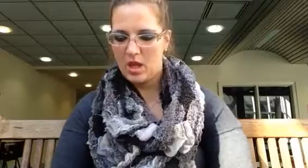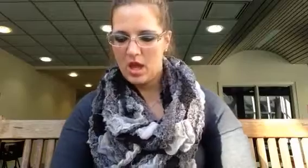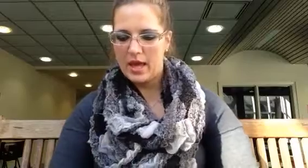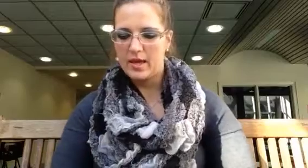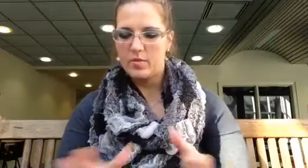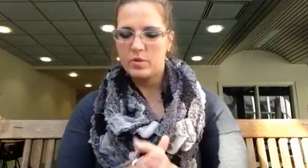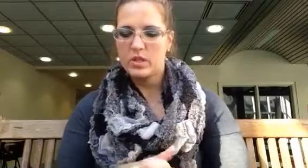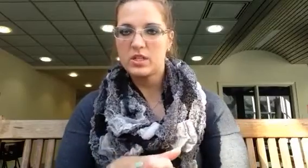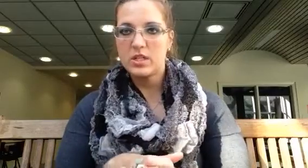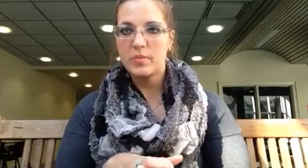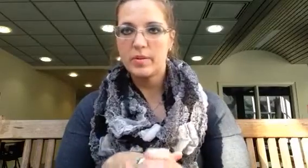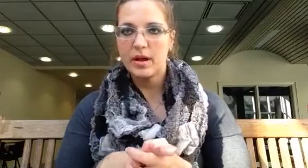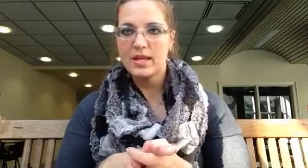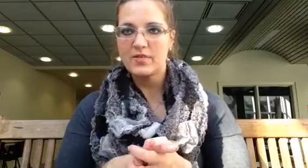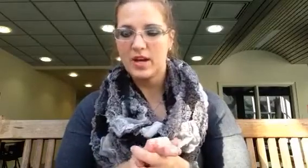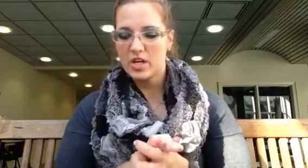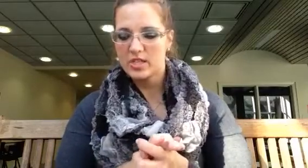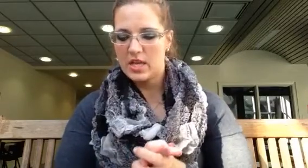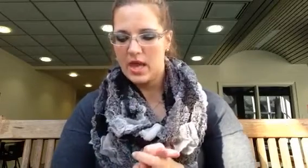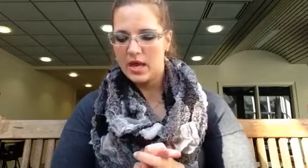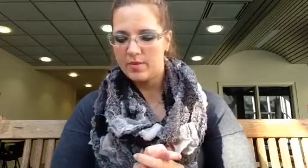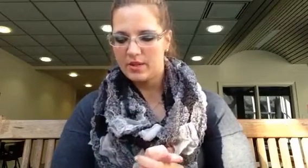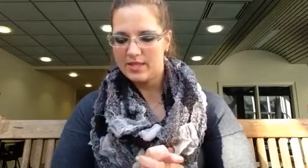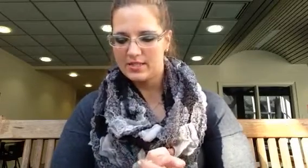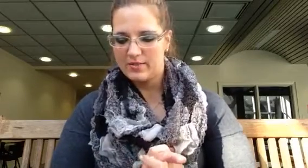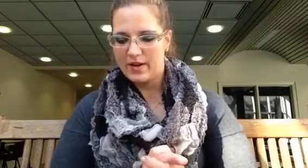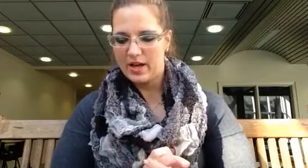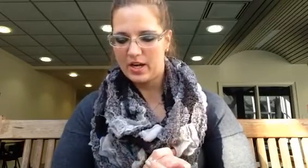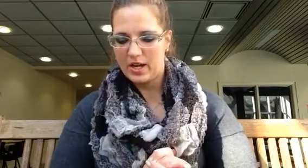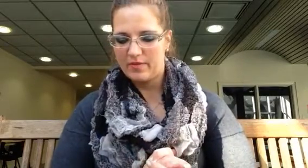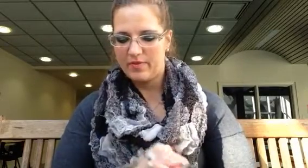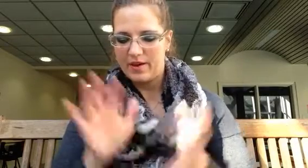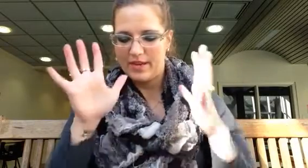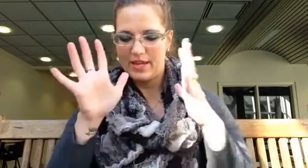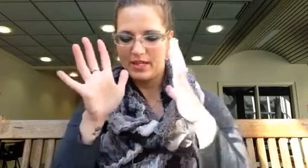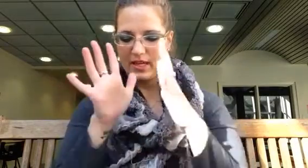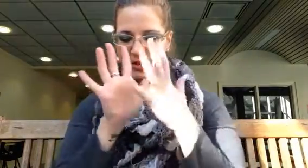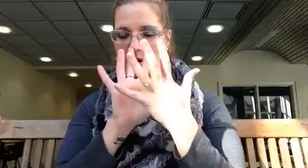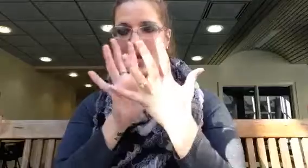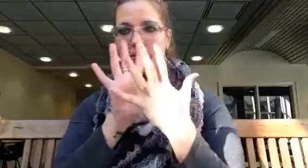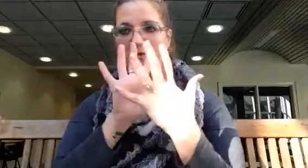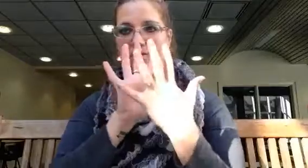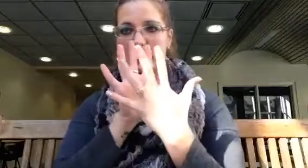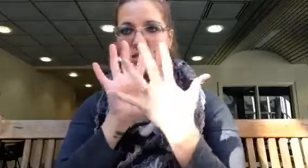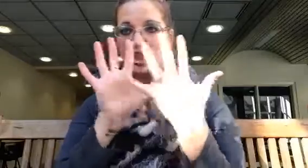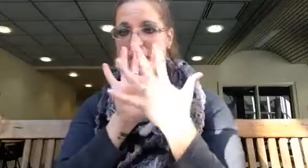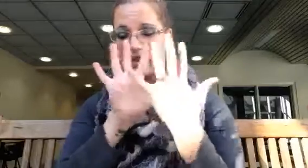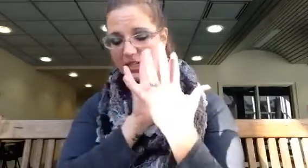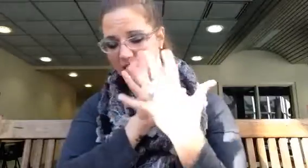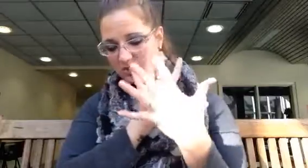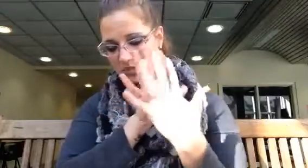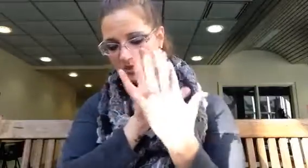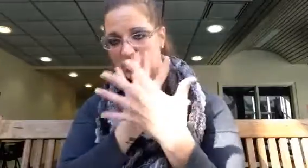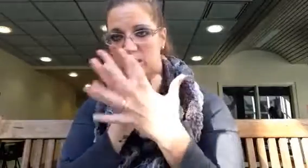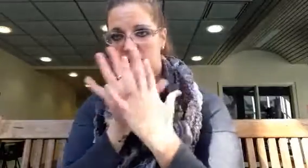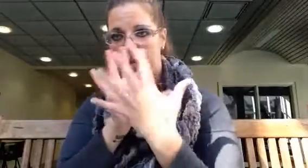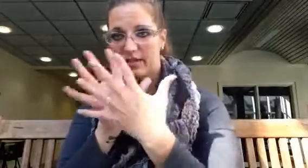And we talked a little bit about classifiers. Um. classifier. Um. Five hand. Like we have. It's crowded. Okay.